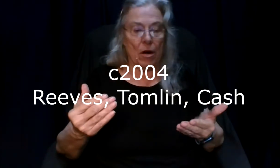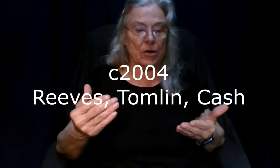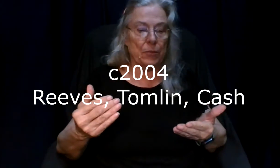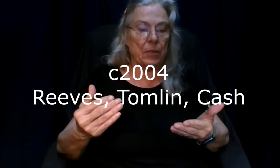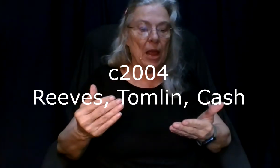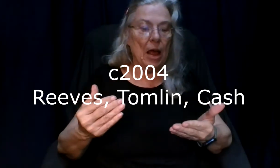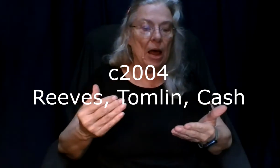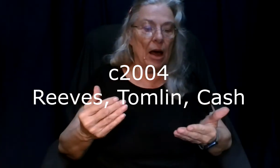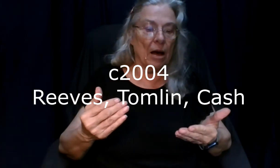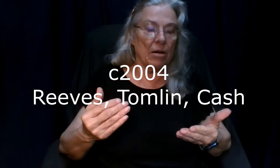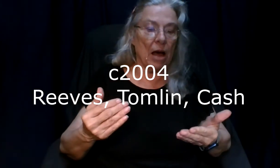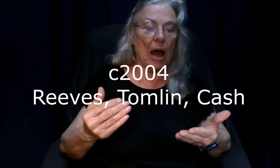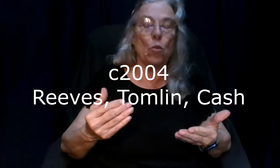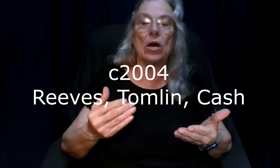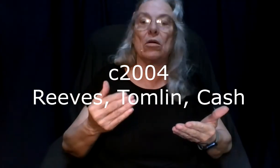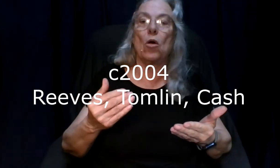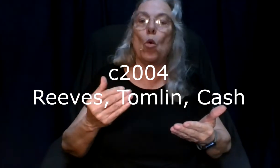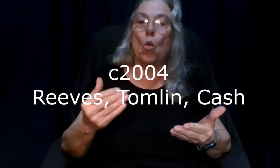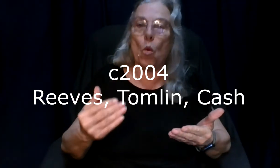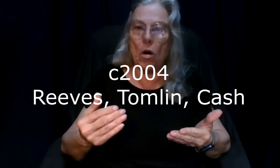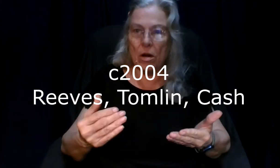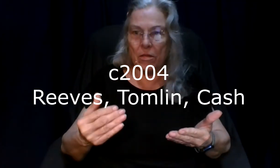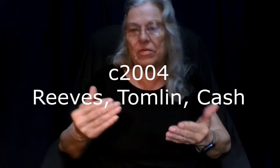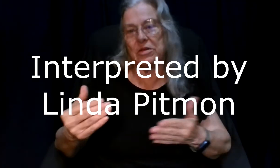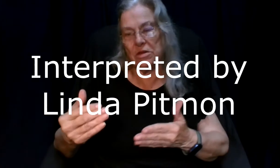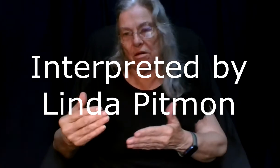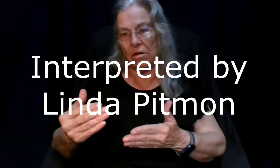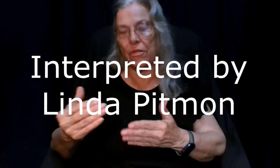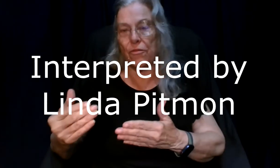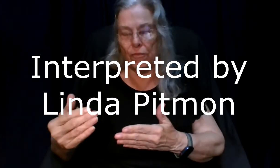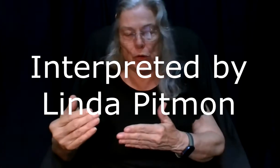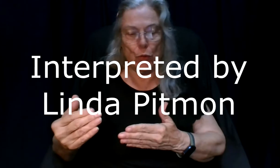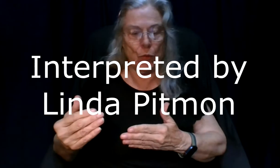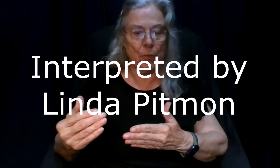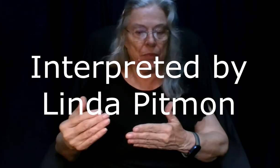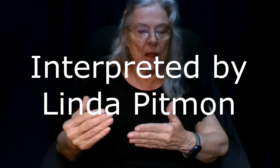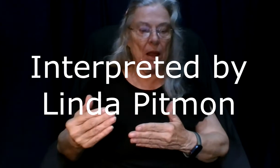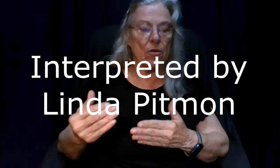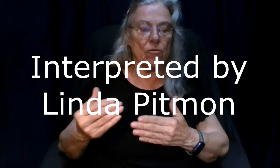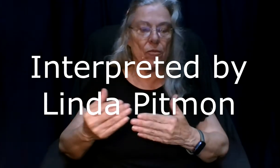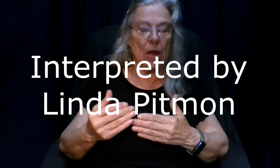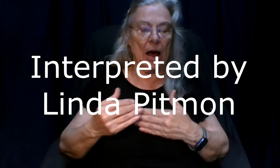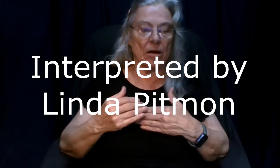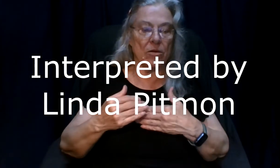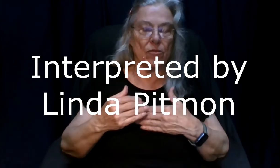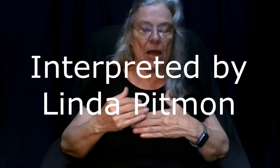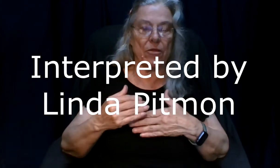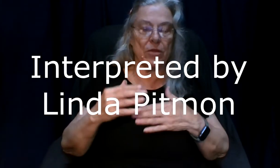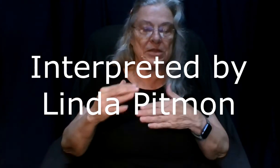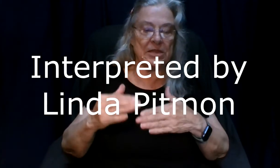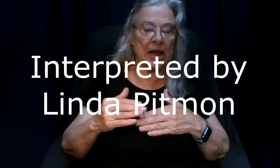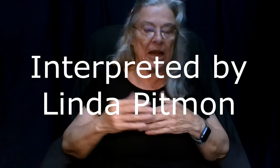I will walk the song through rather than singing it